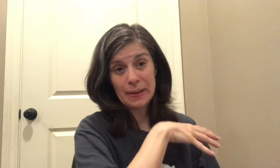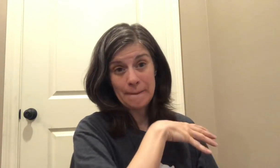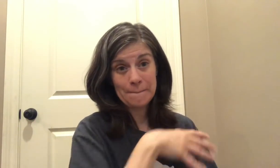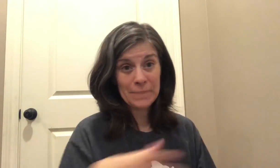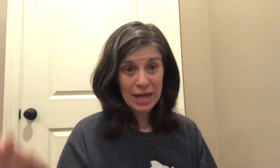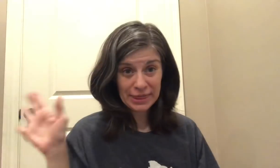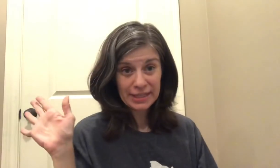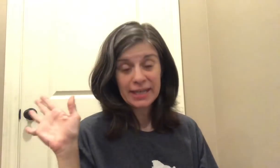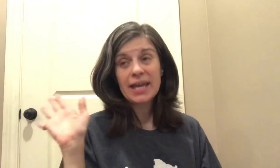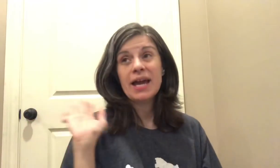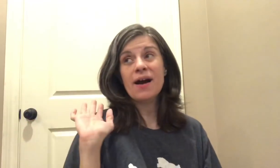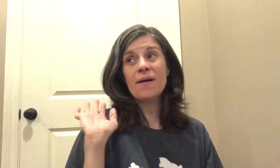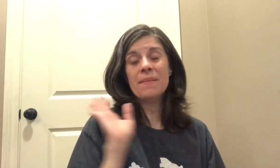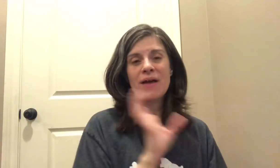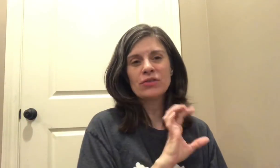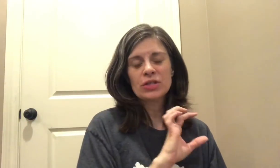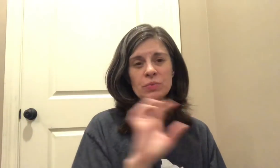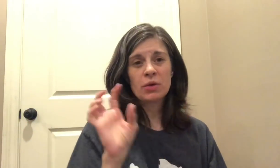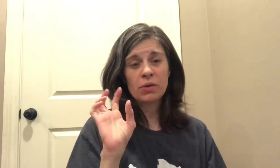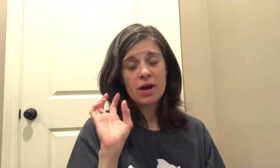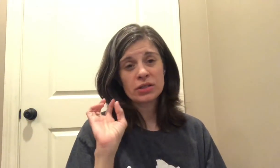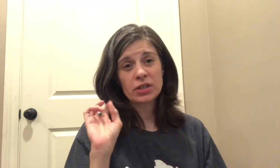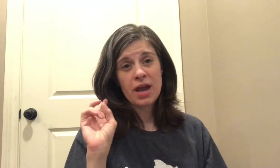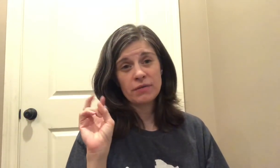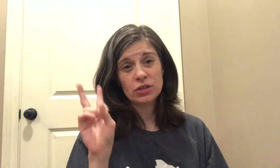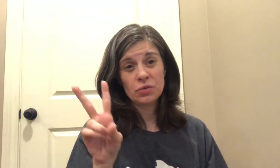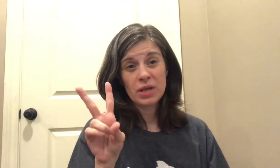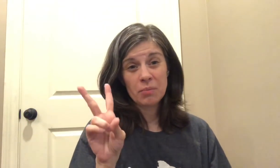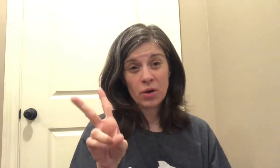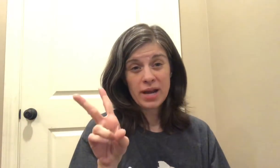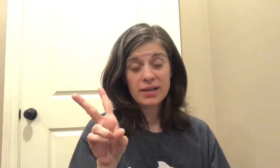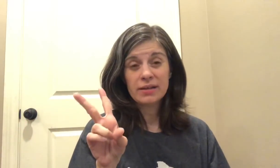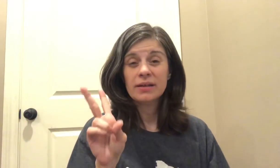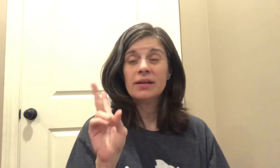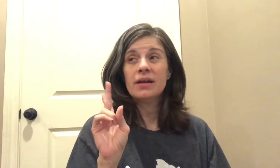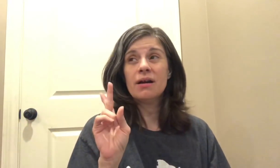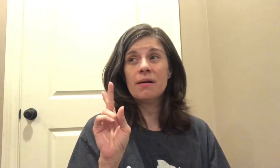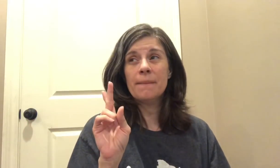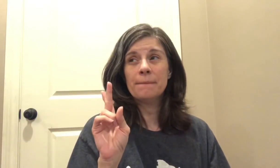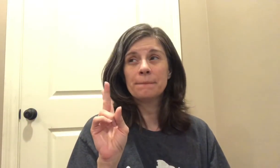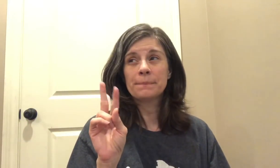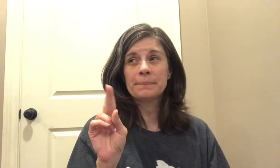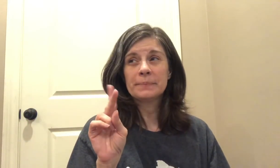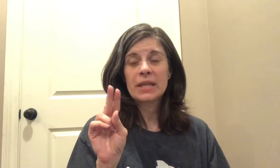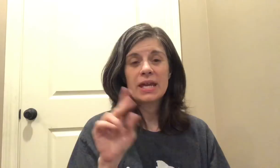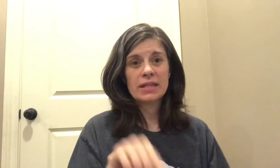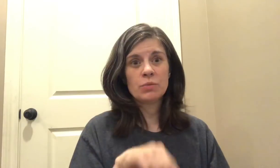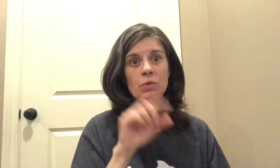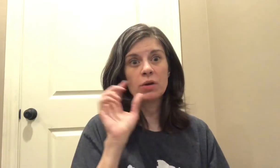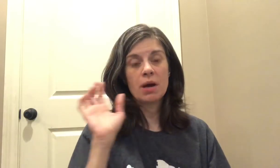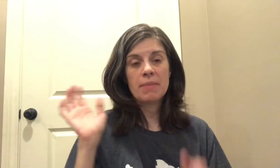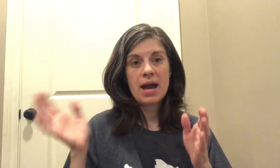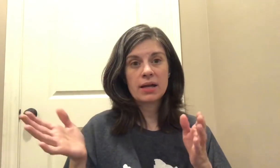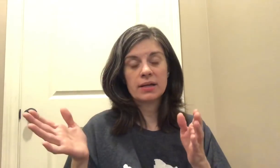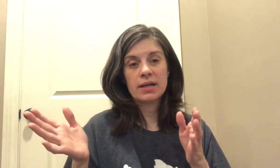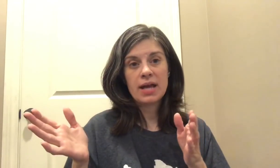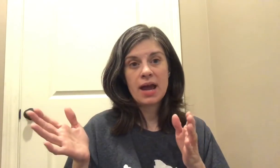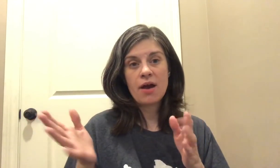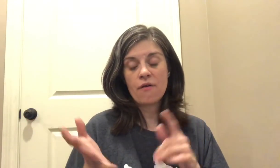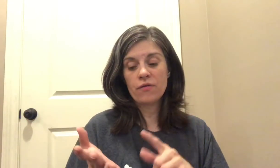month after this week we will actually have a two-week break and then we will come back and have